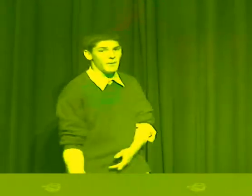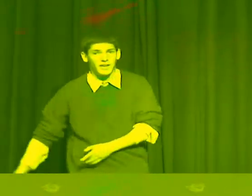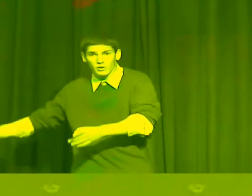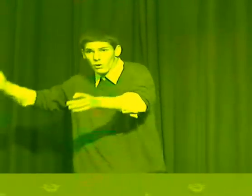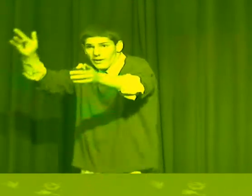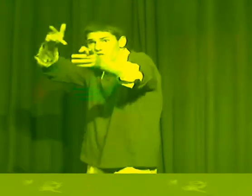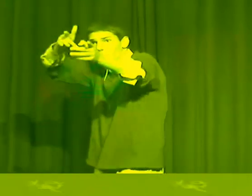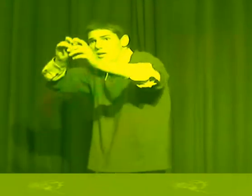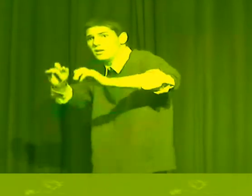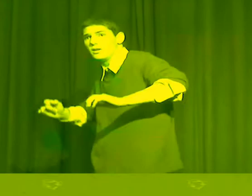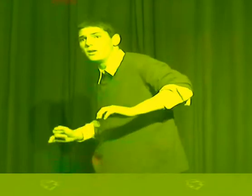the diabetic in row 18.